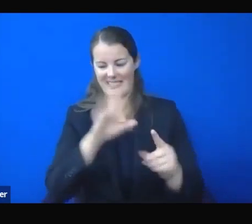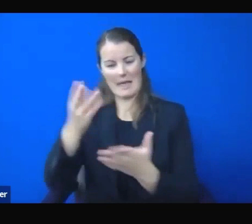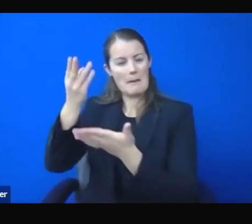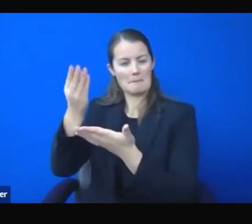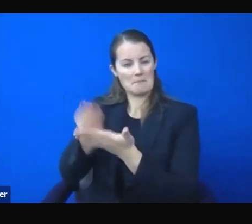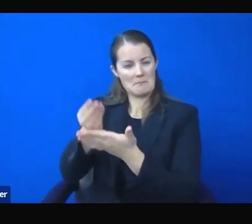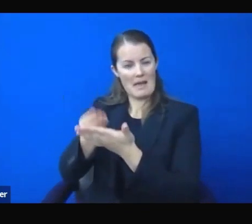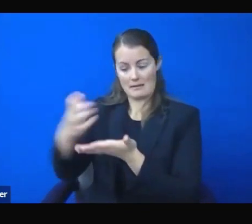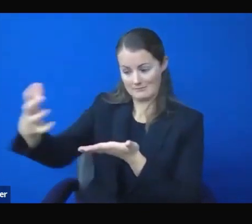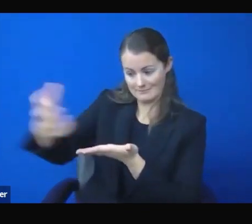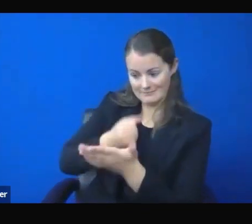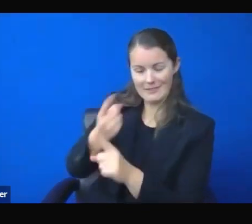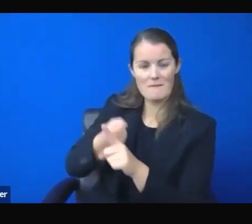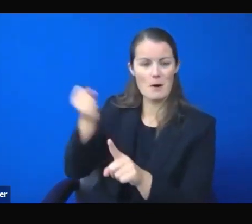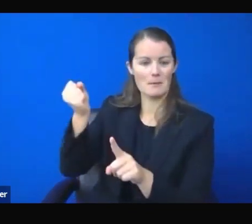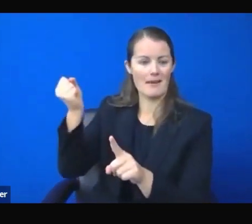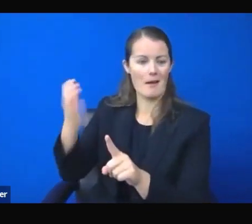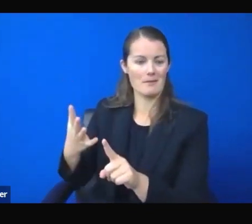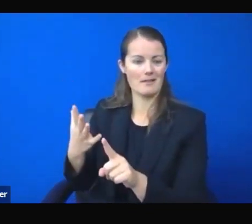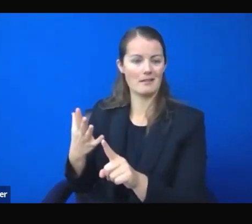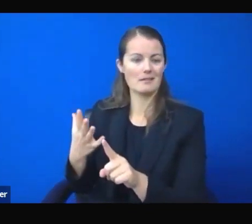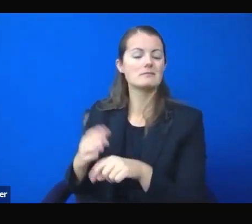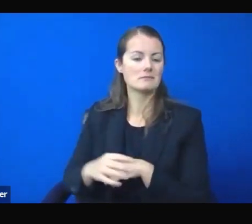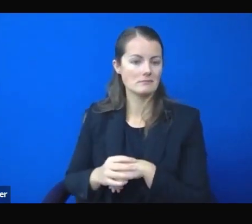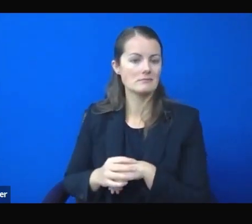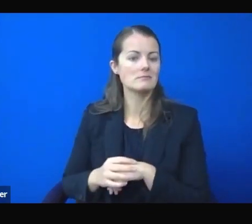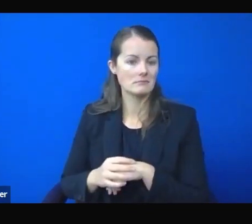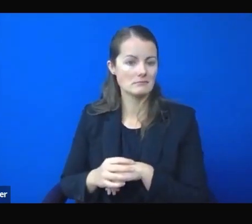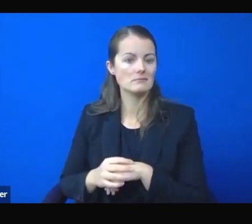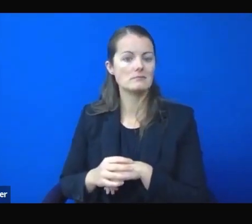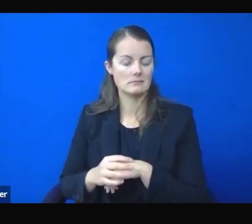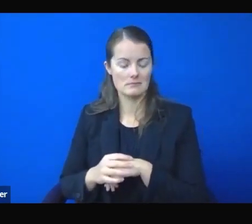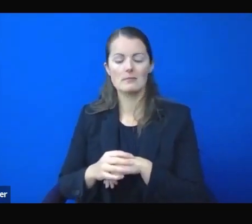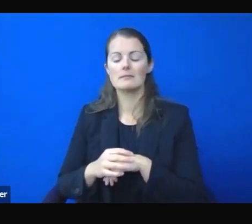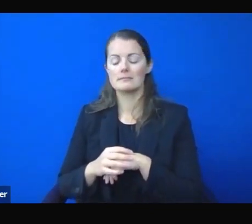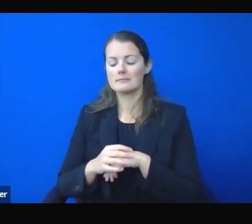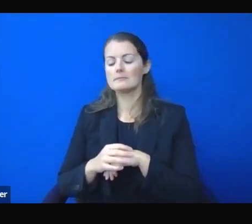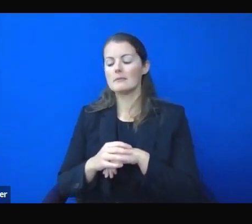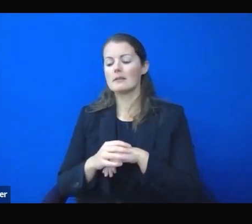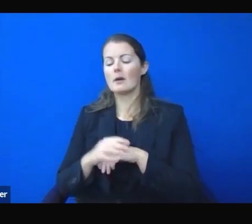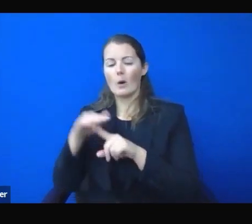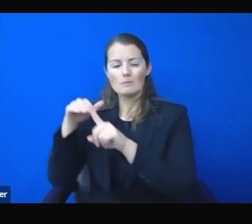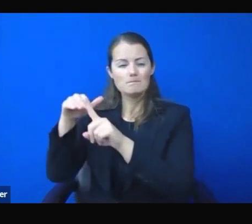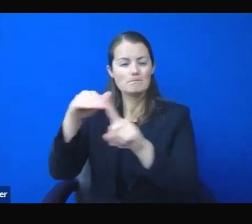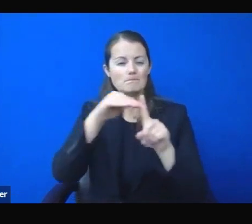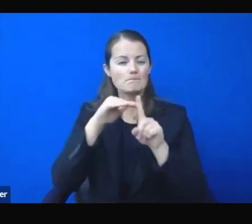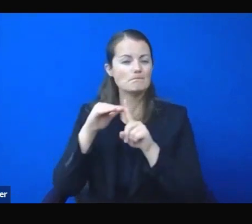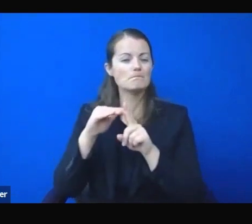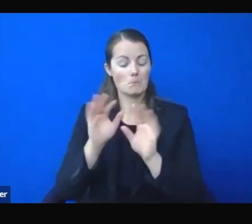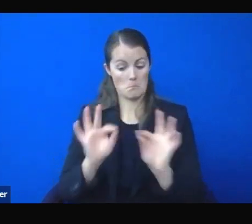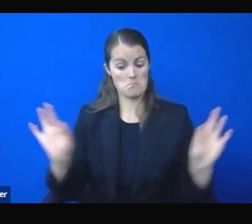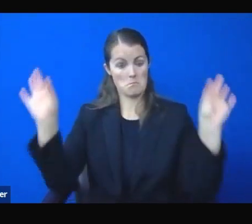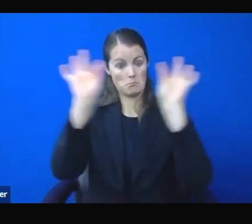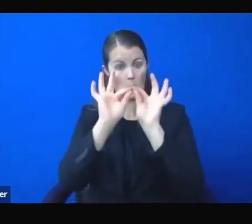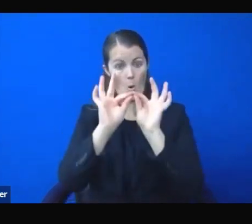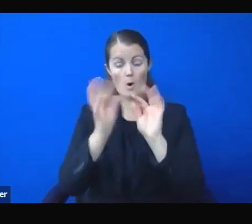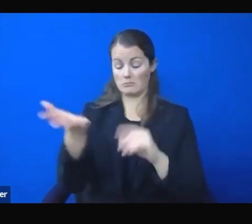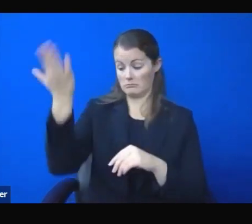why it is devastated through this pandemic. I want to remind you all, when I first entered office and put